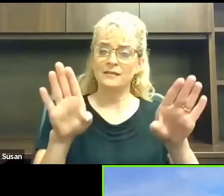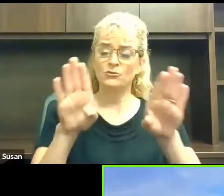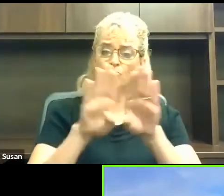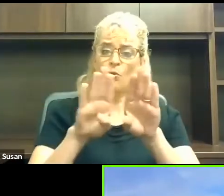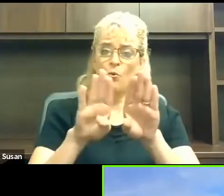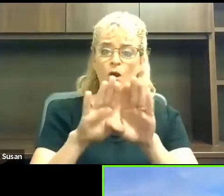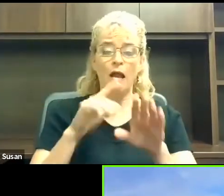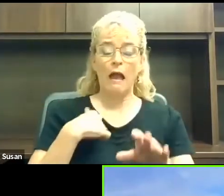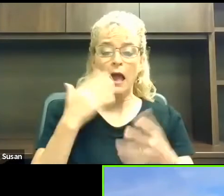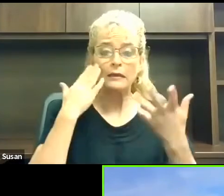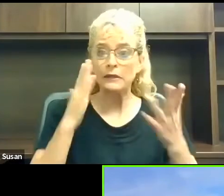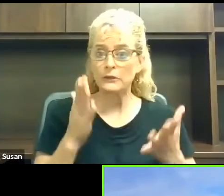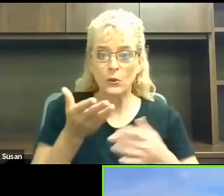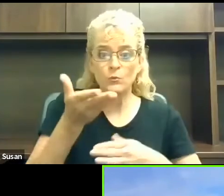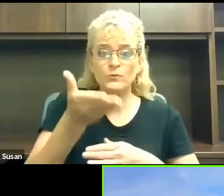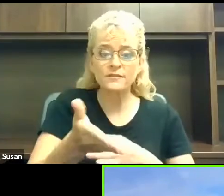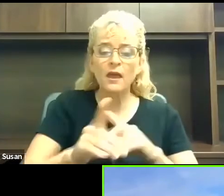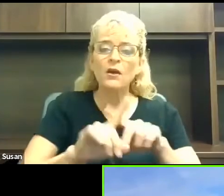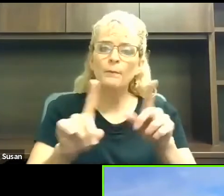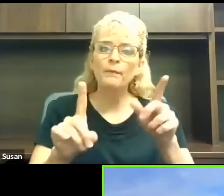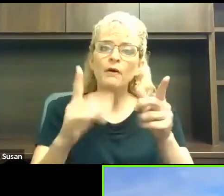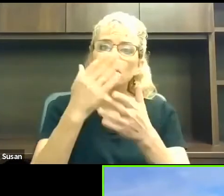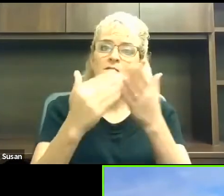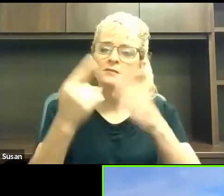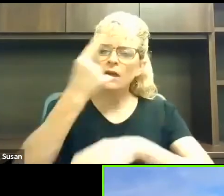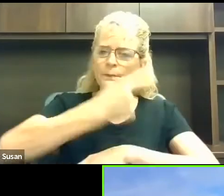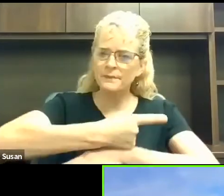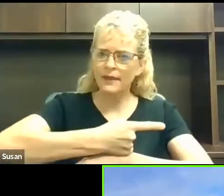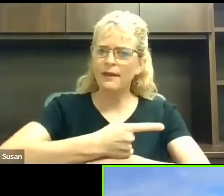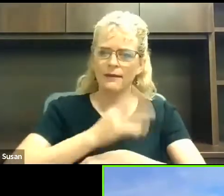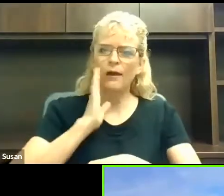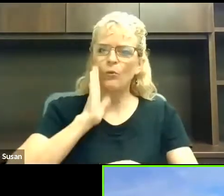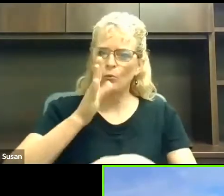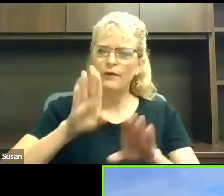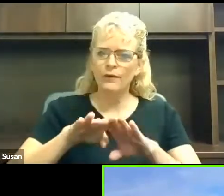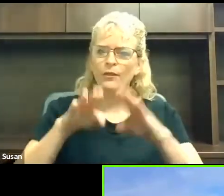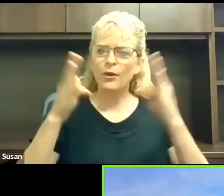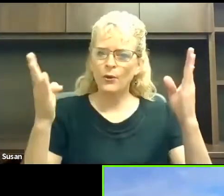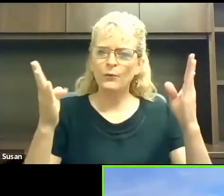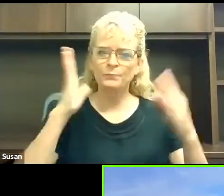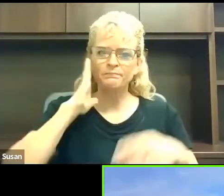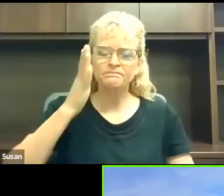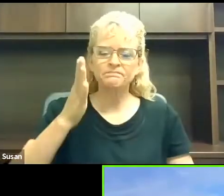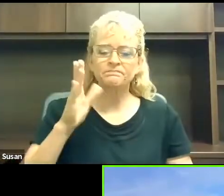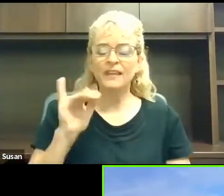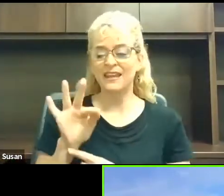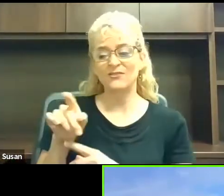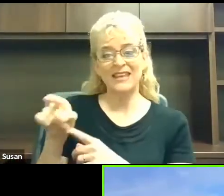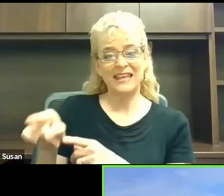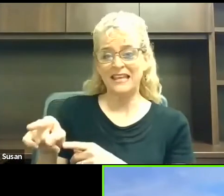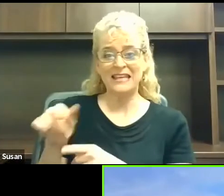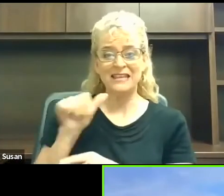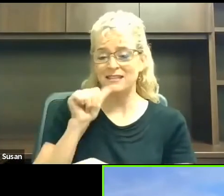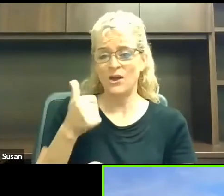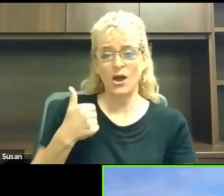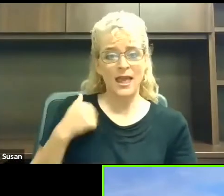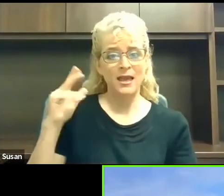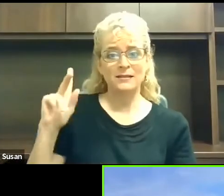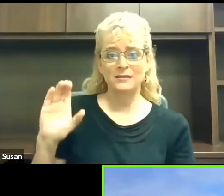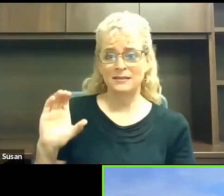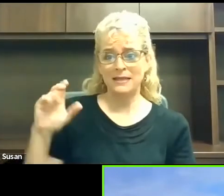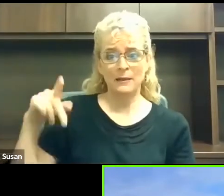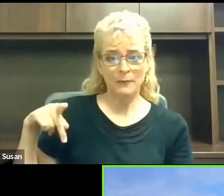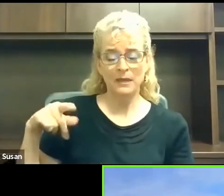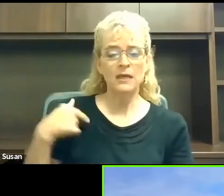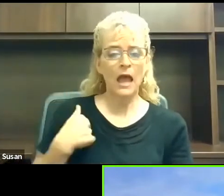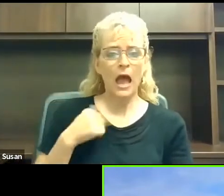But someday I'll have to open. If Art hadn't had cerebral palsy, I never would have understood him.